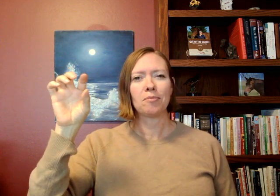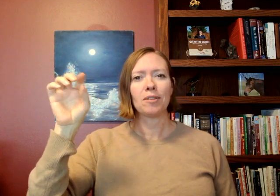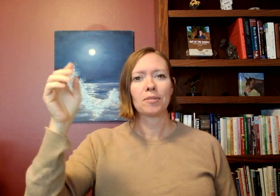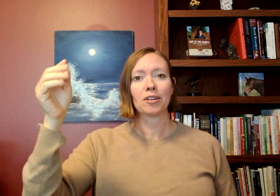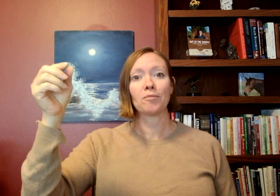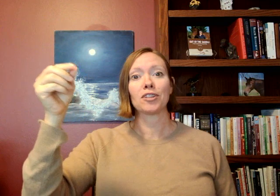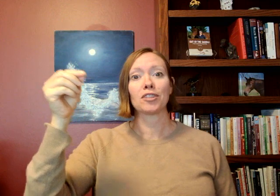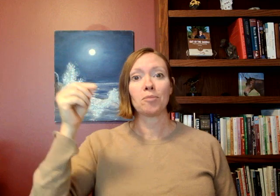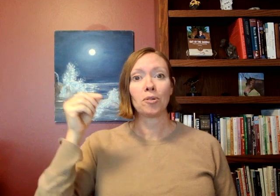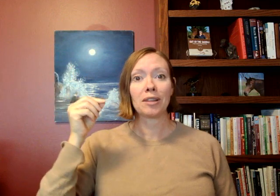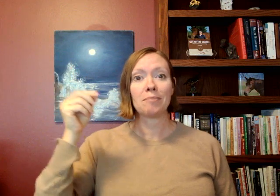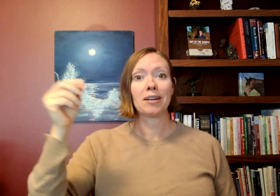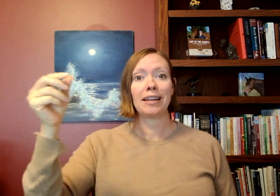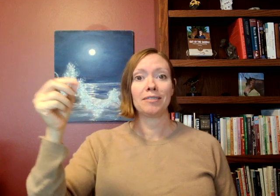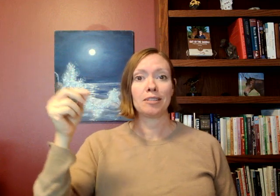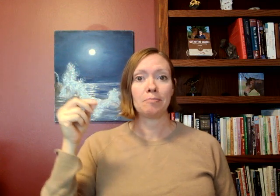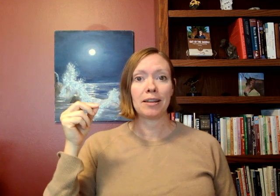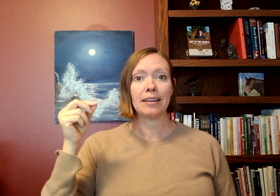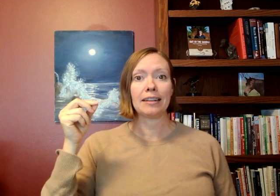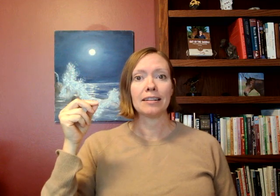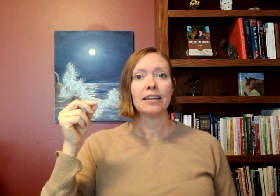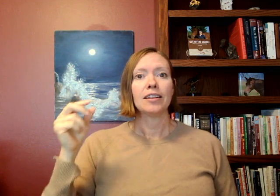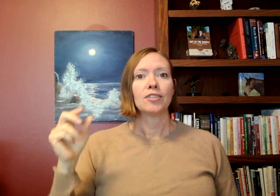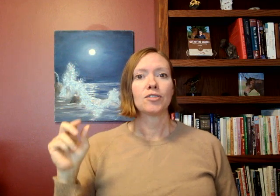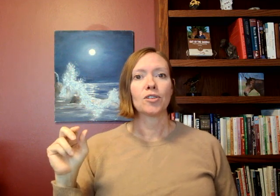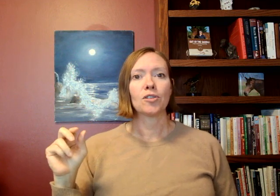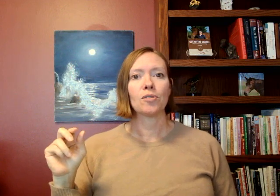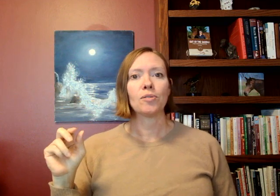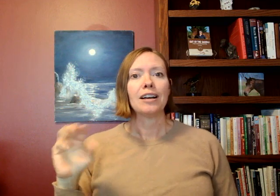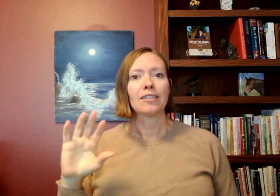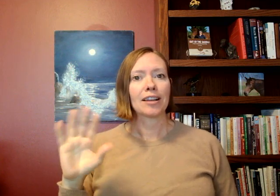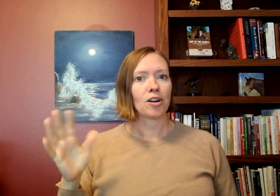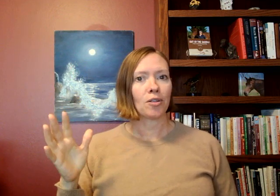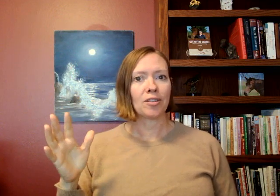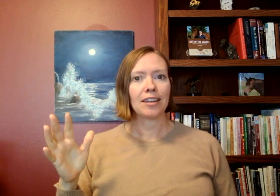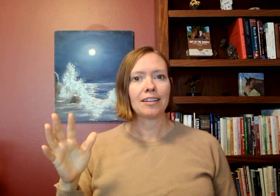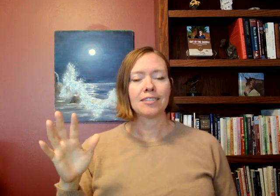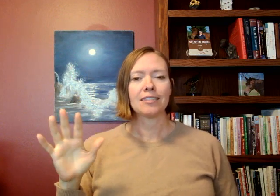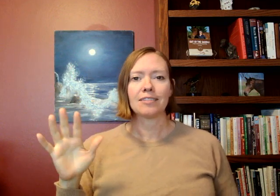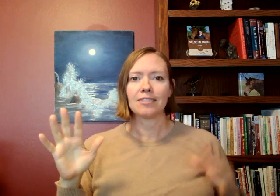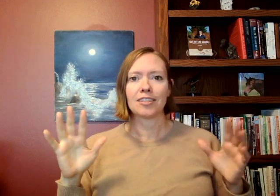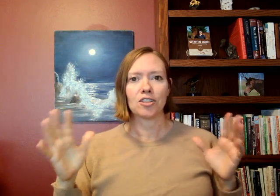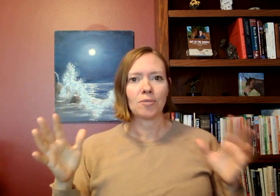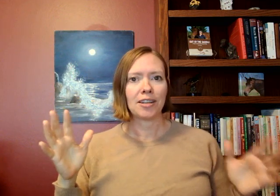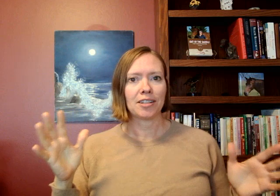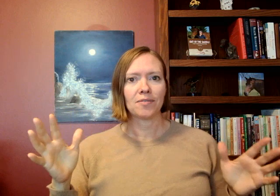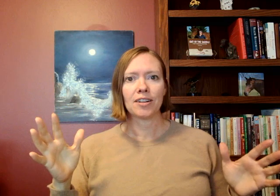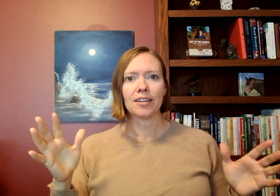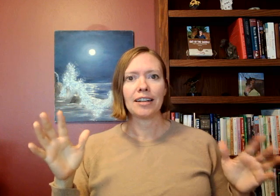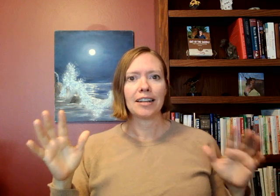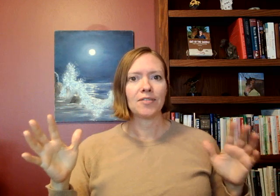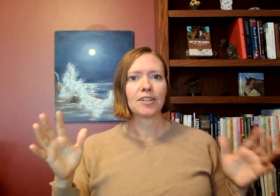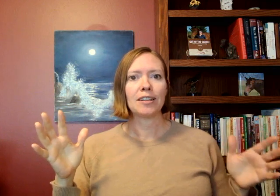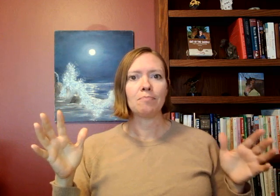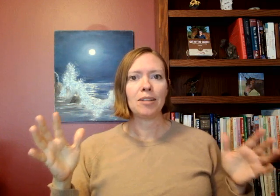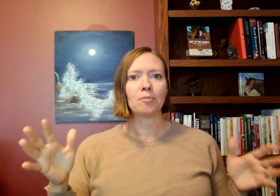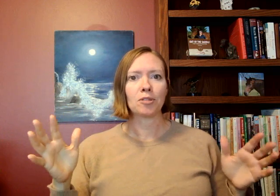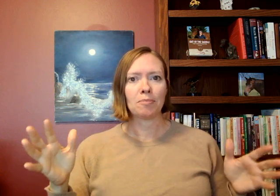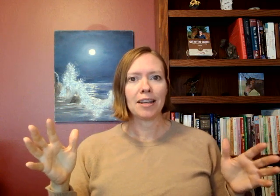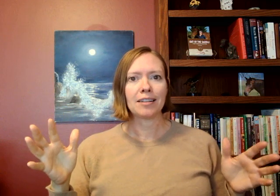point where they're going to want to start pulling that money out and spending it so like all things situations vary and it's very people dependent